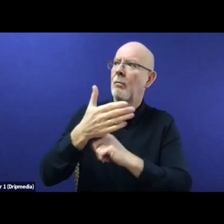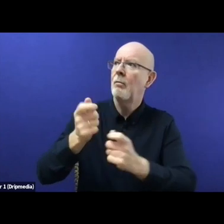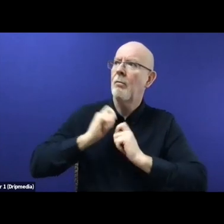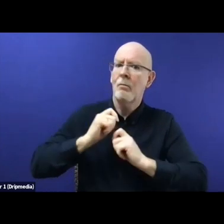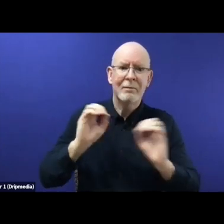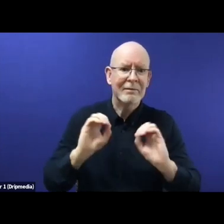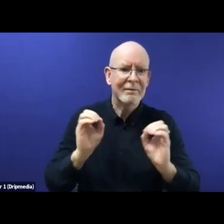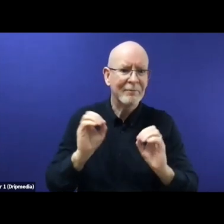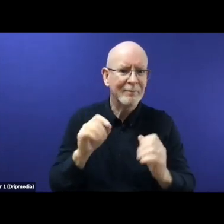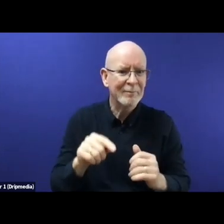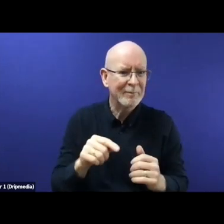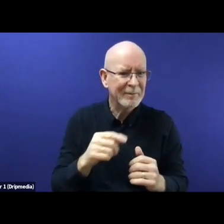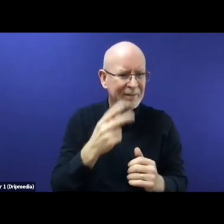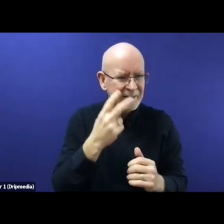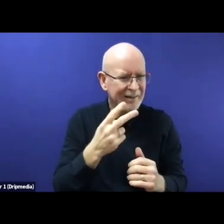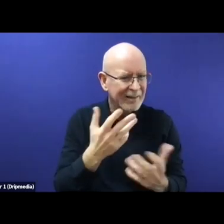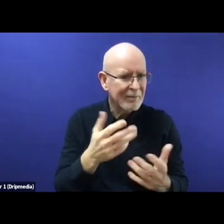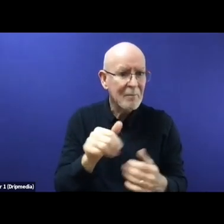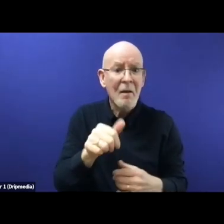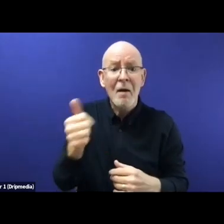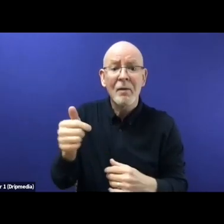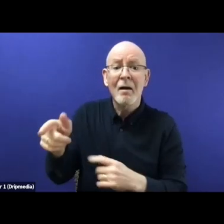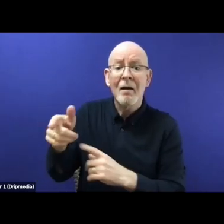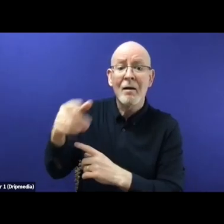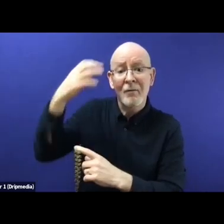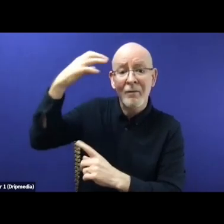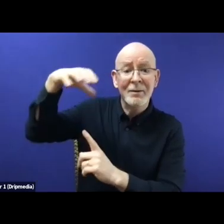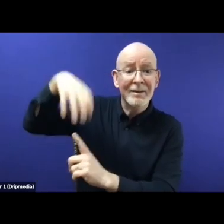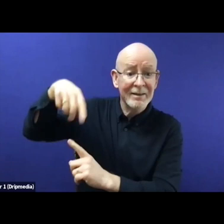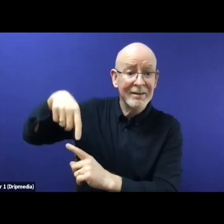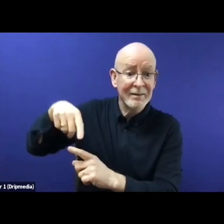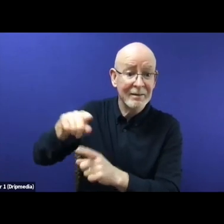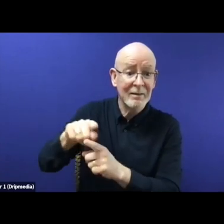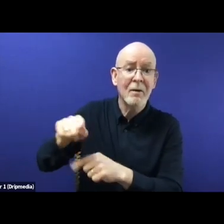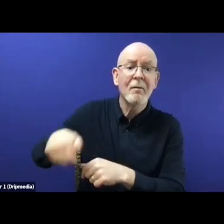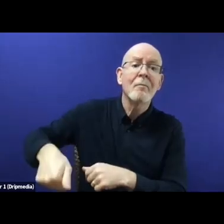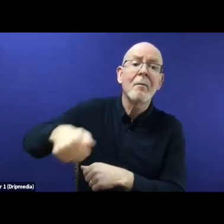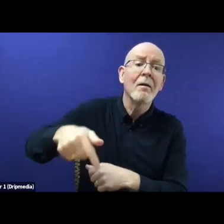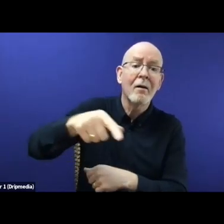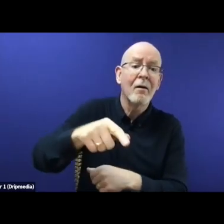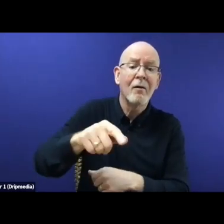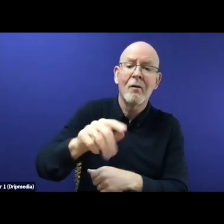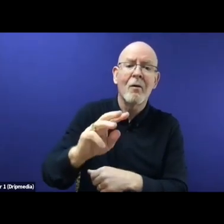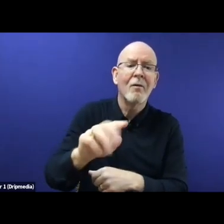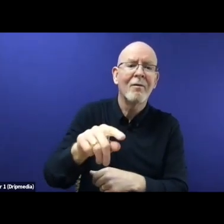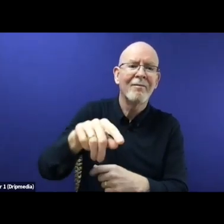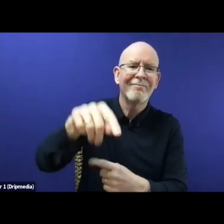in the Pact, which I find it quite problematic because it erodes the meaning of solidarity and cooperation,